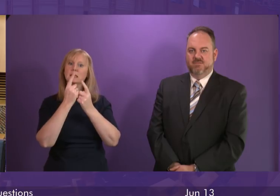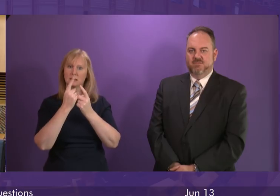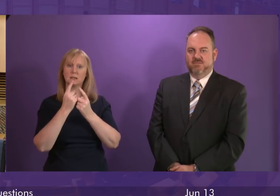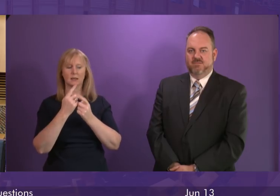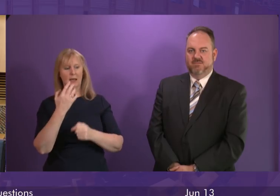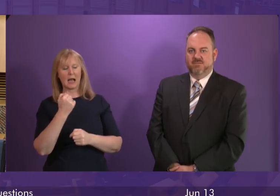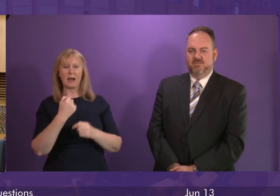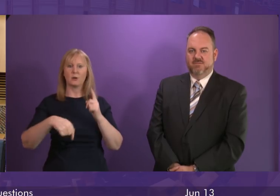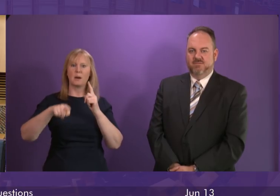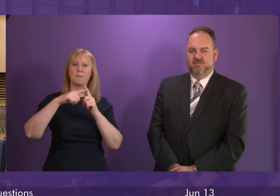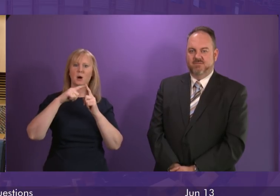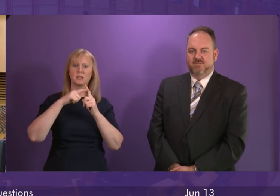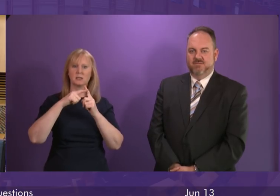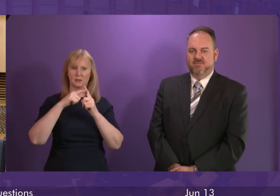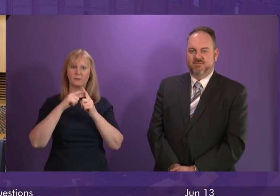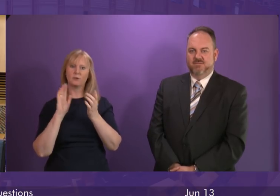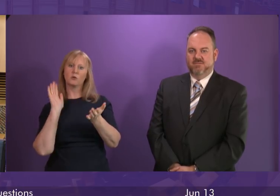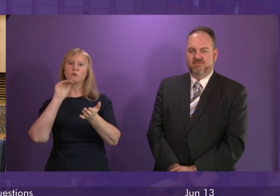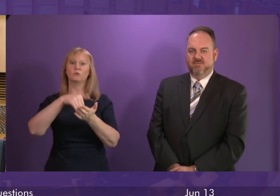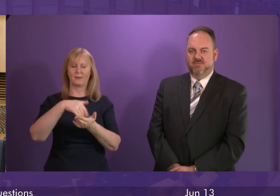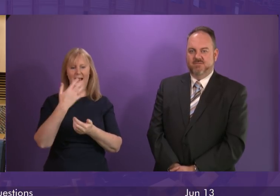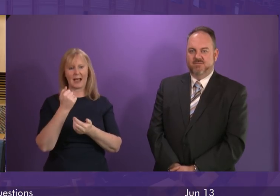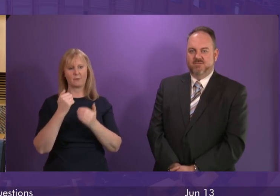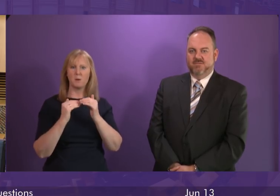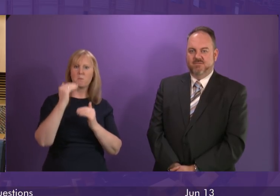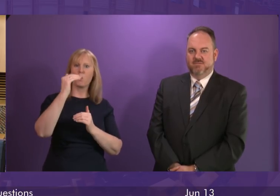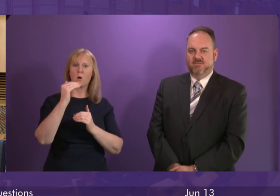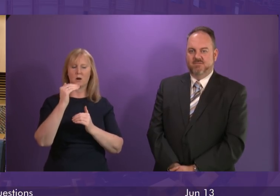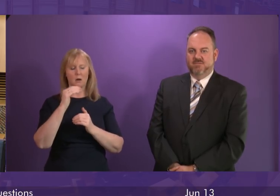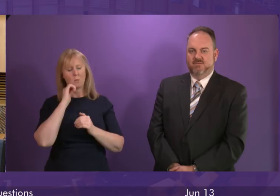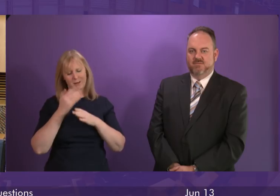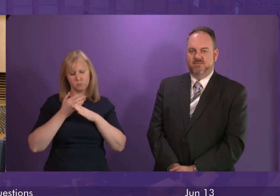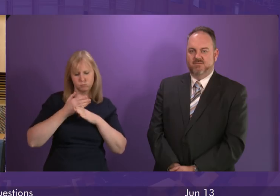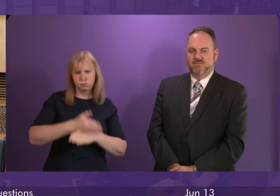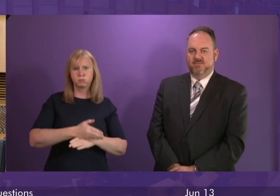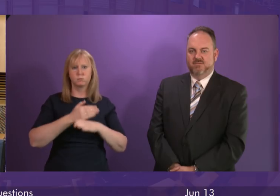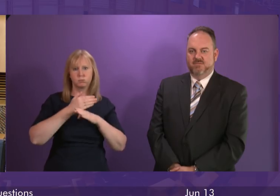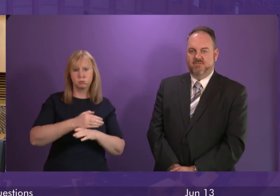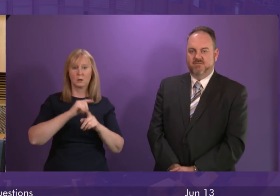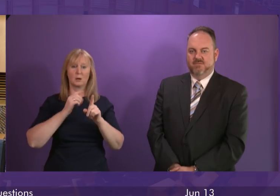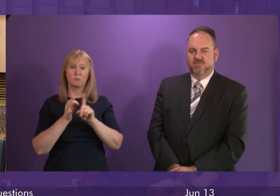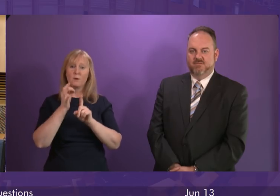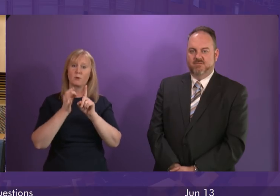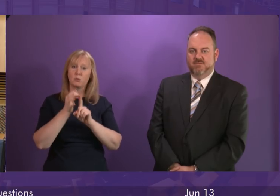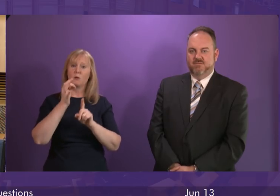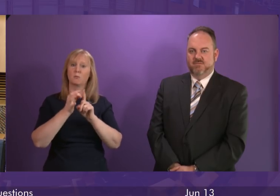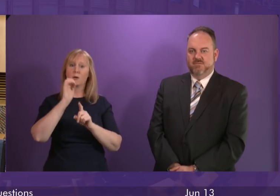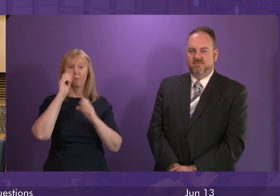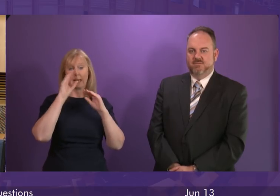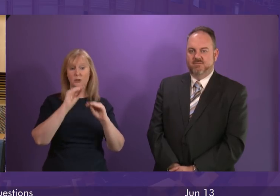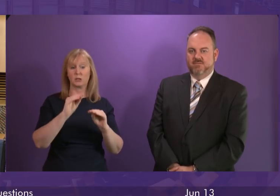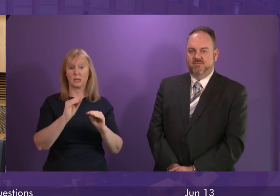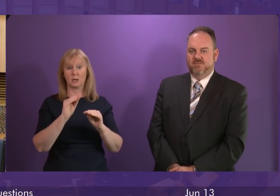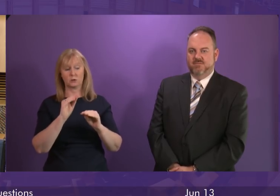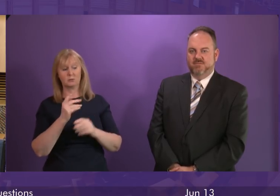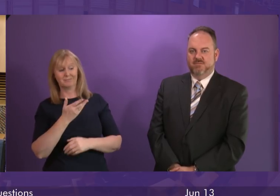going into positive destinations overall. So we will continue to work hard to make this progress in education. But no matter how much Ruth